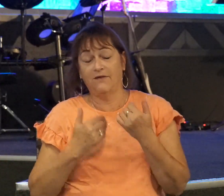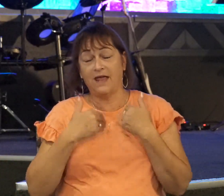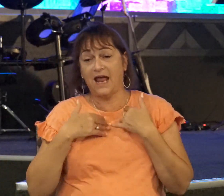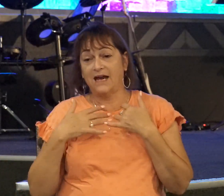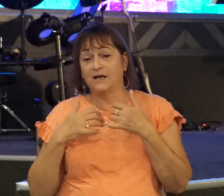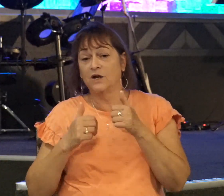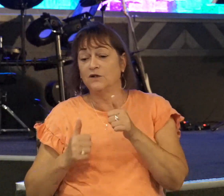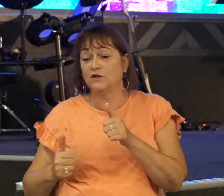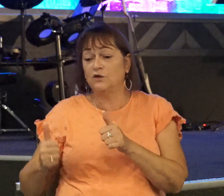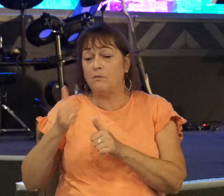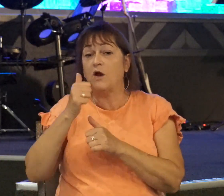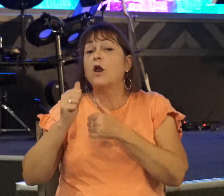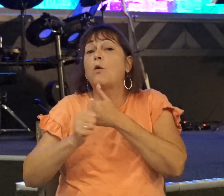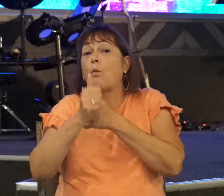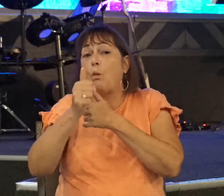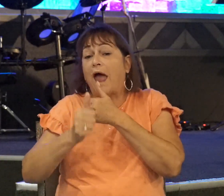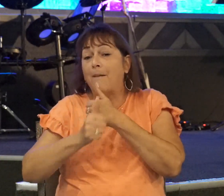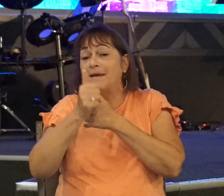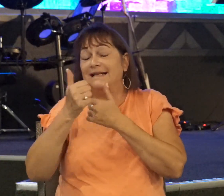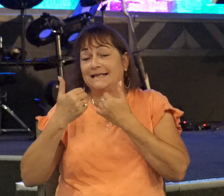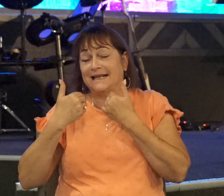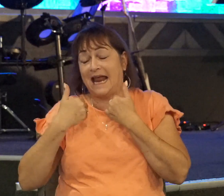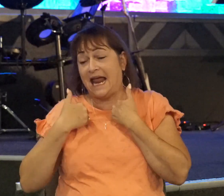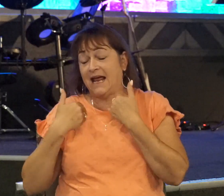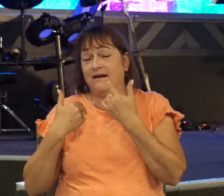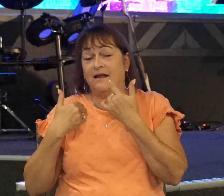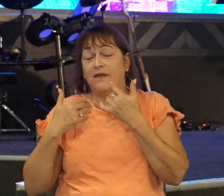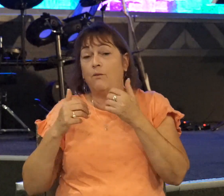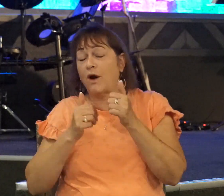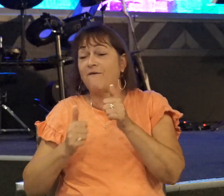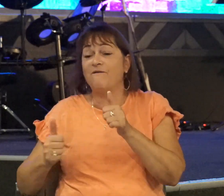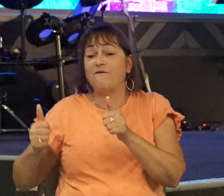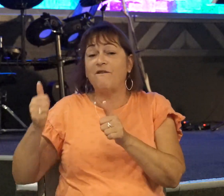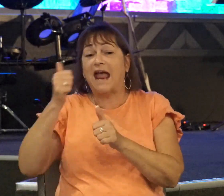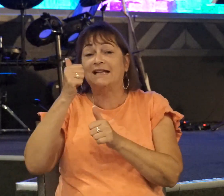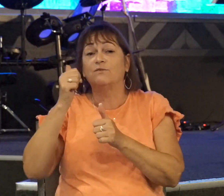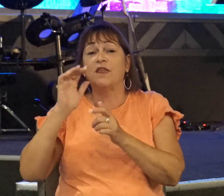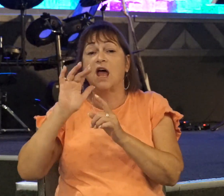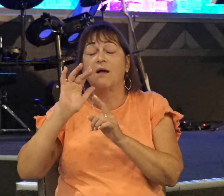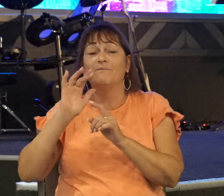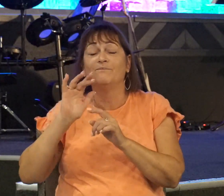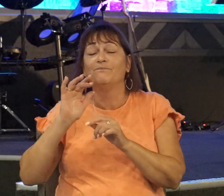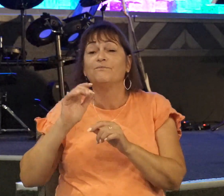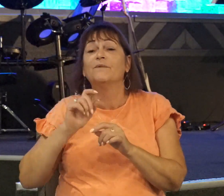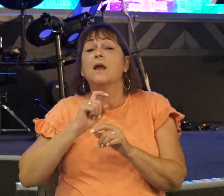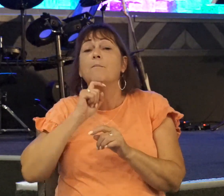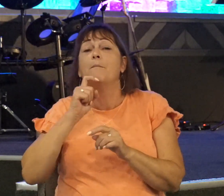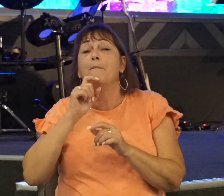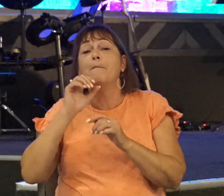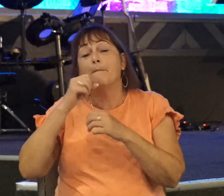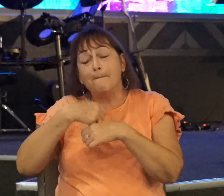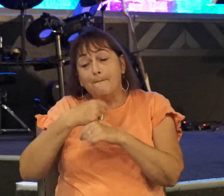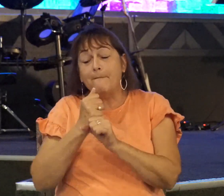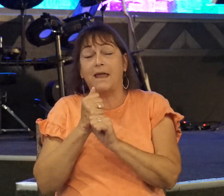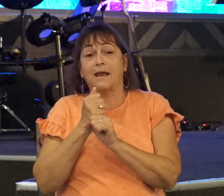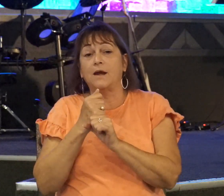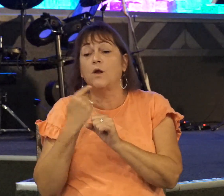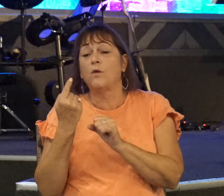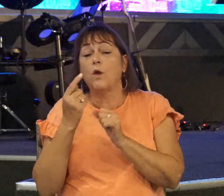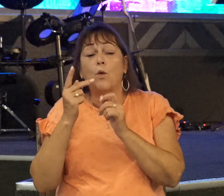weapons. They were advanced in iron and weapon making. The only people in the